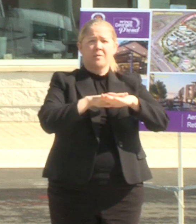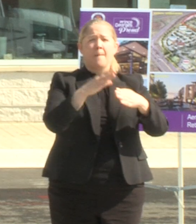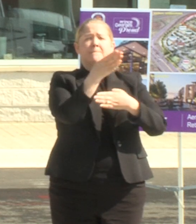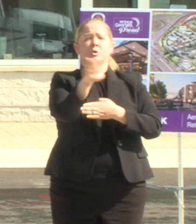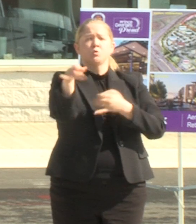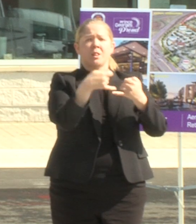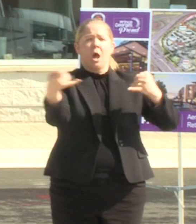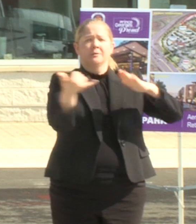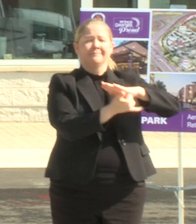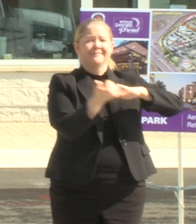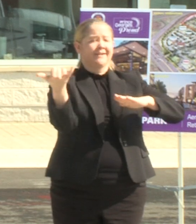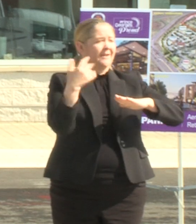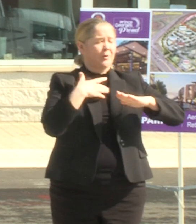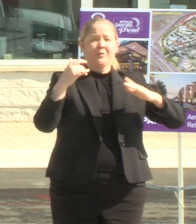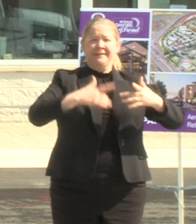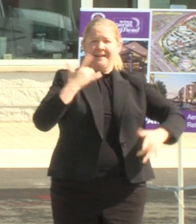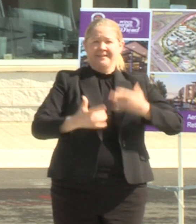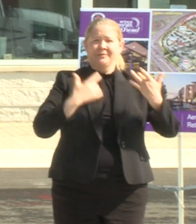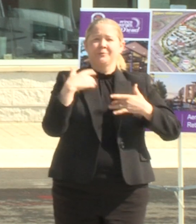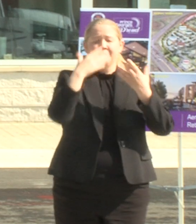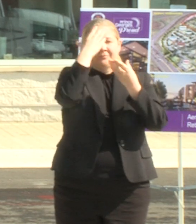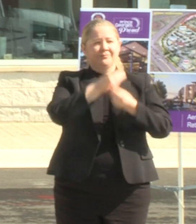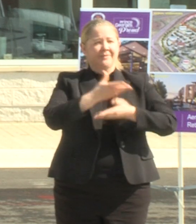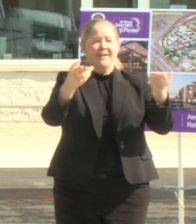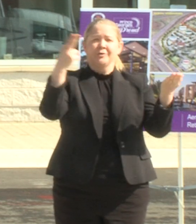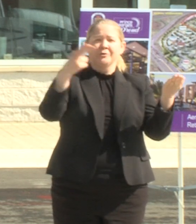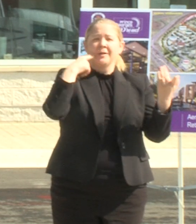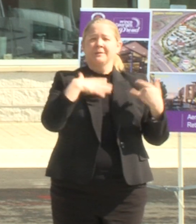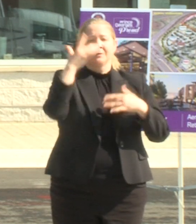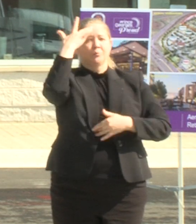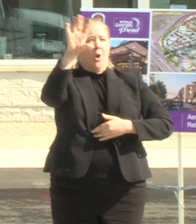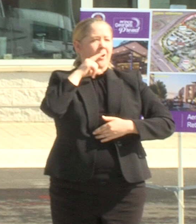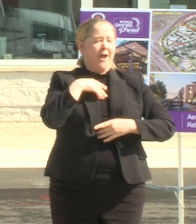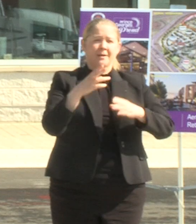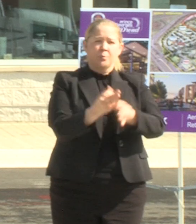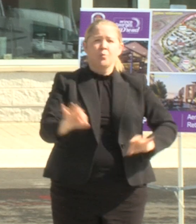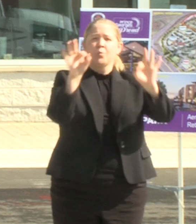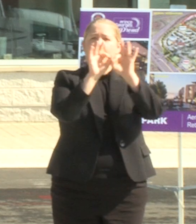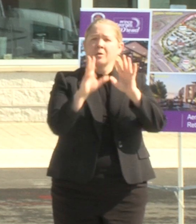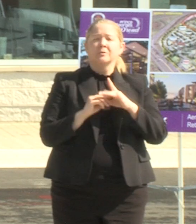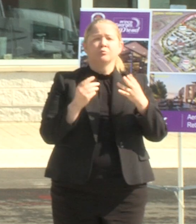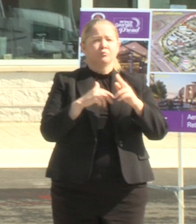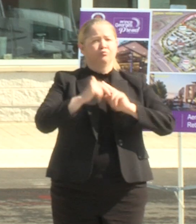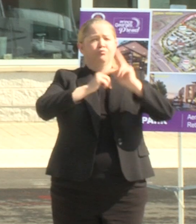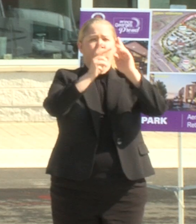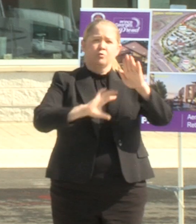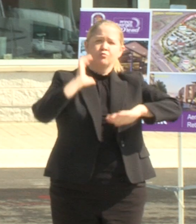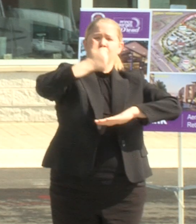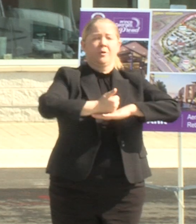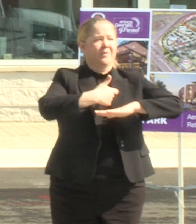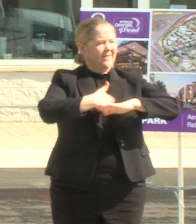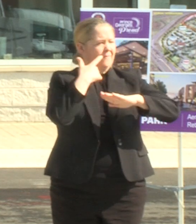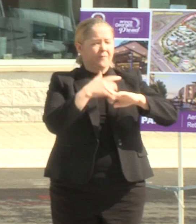so right now we're excited to tell the historic story today of smart and critical growth that's driven by local investments and a number of hometown